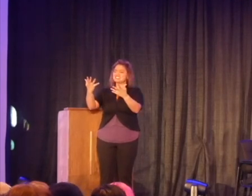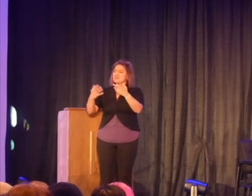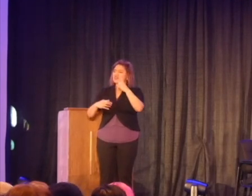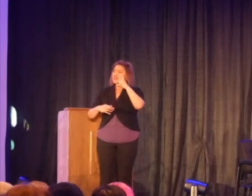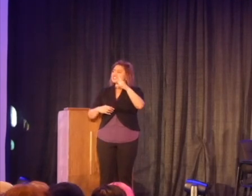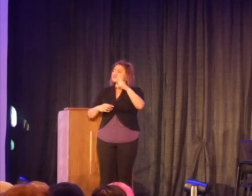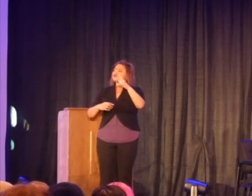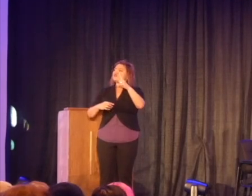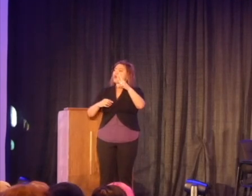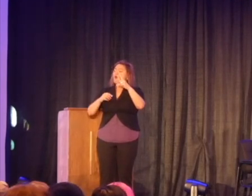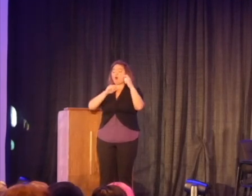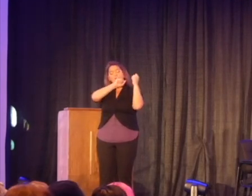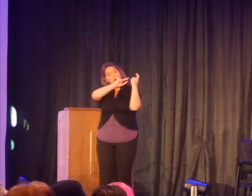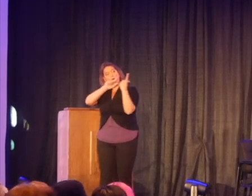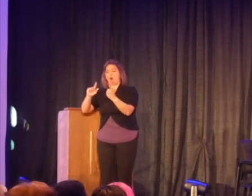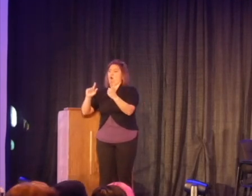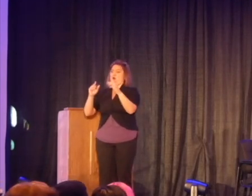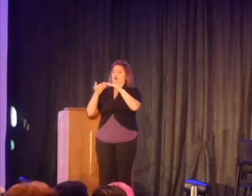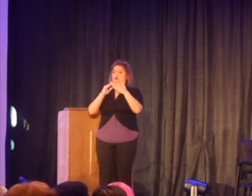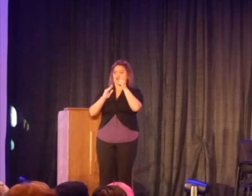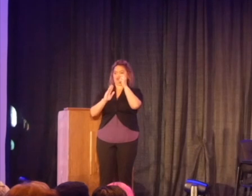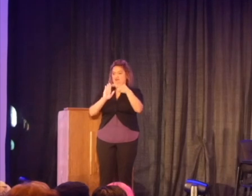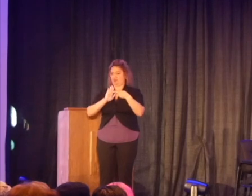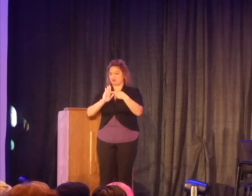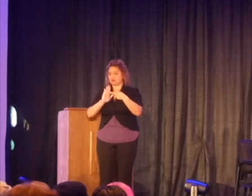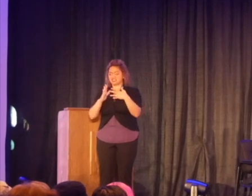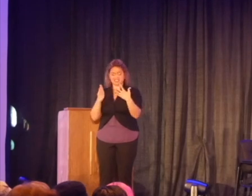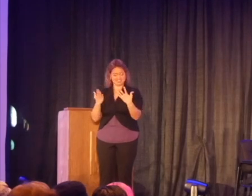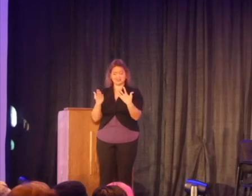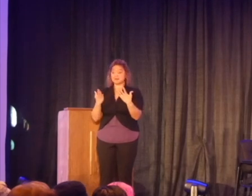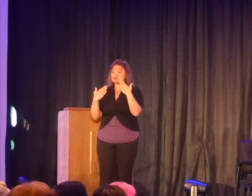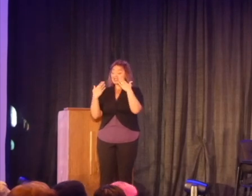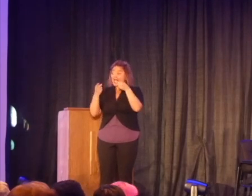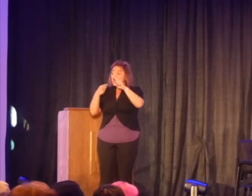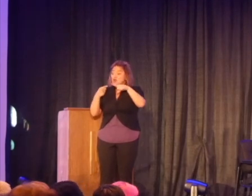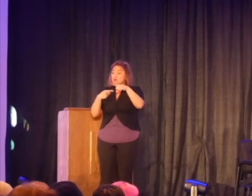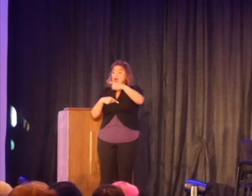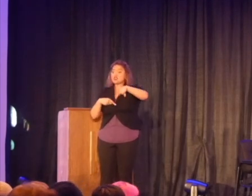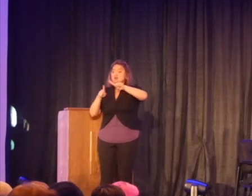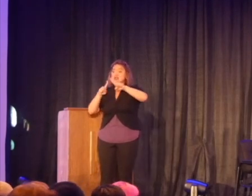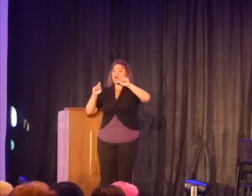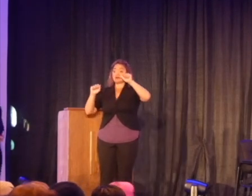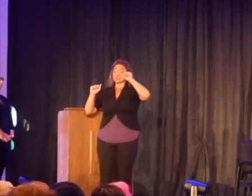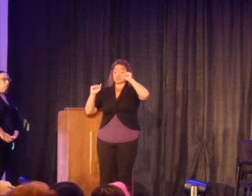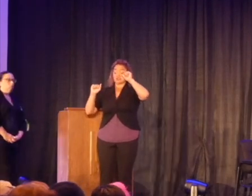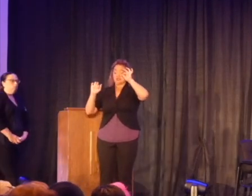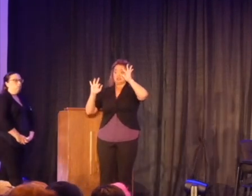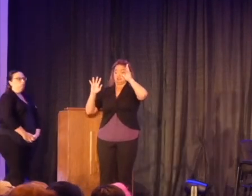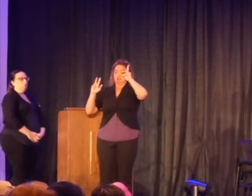every underrepresented group. You know, I don't know about you, but I was blown away